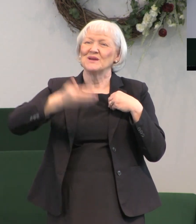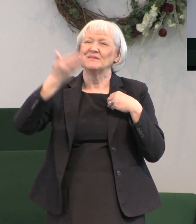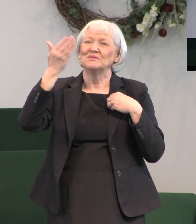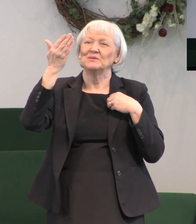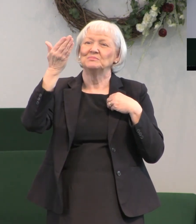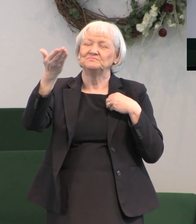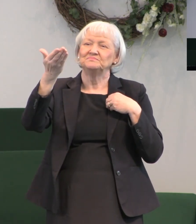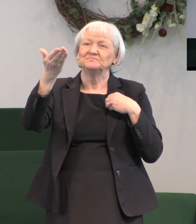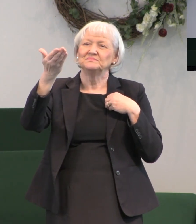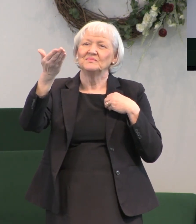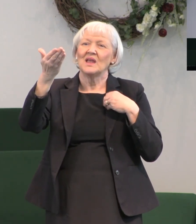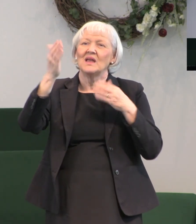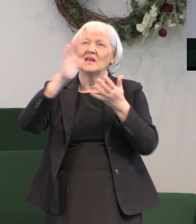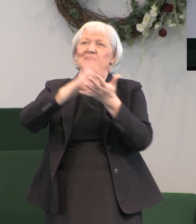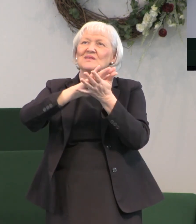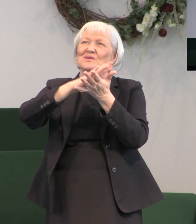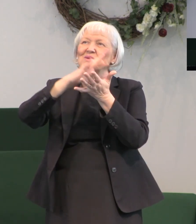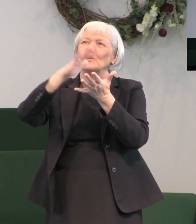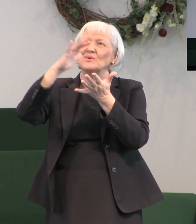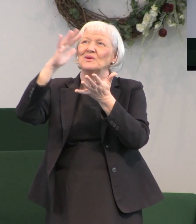into glory